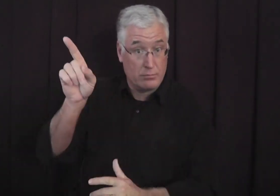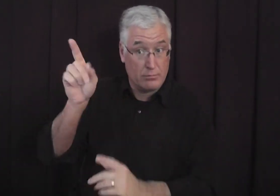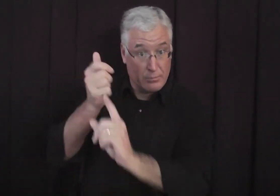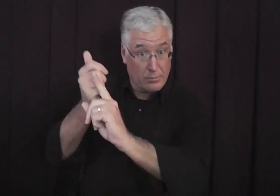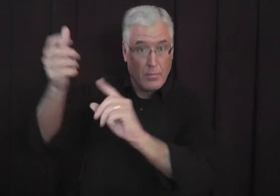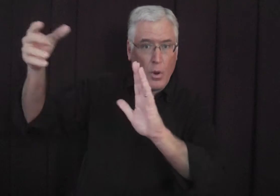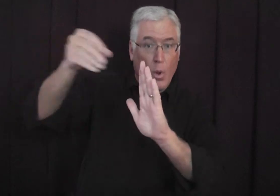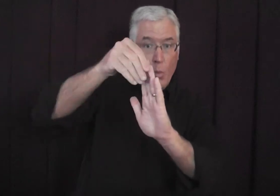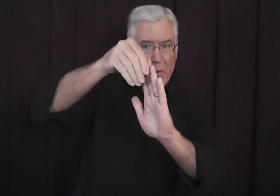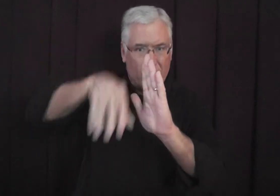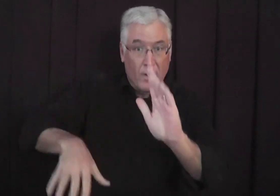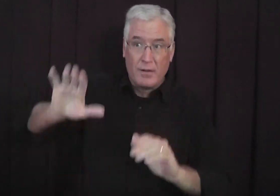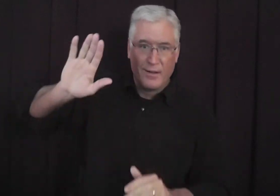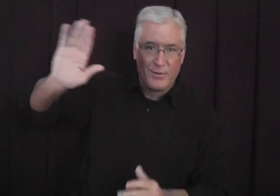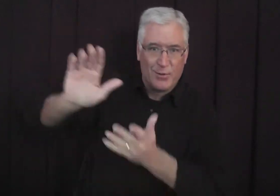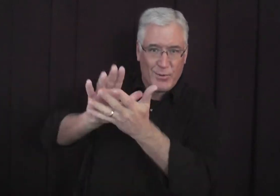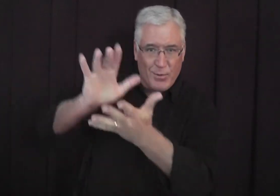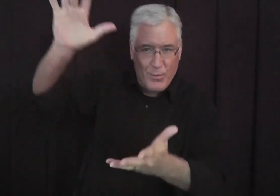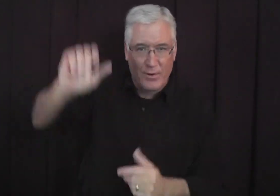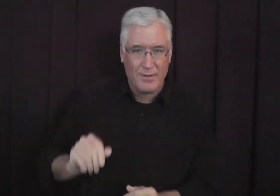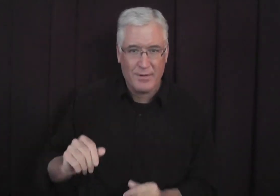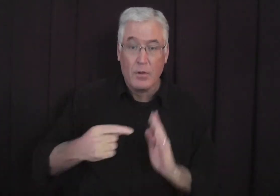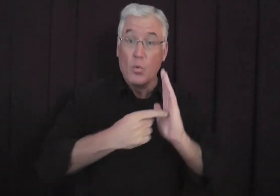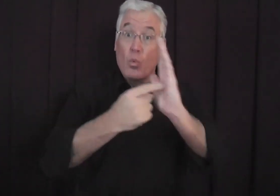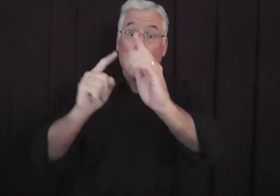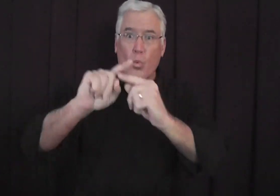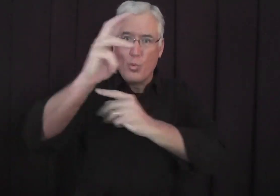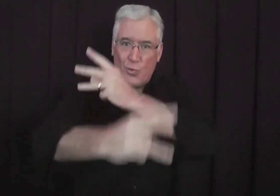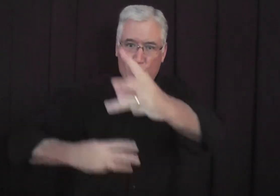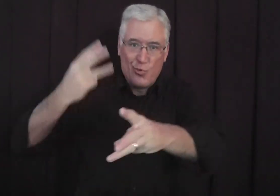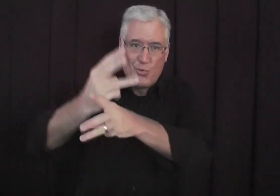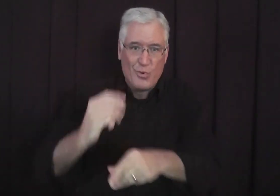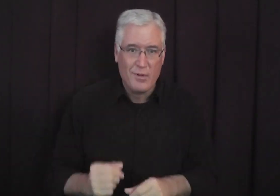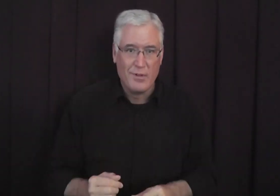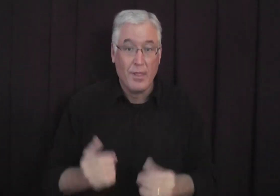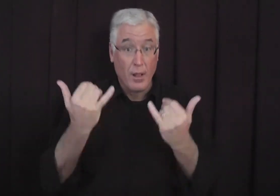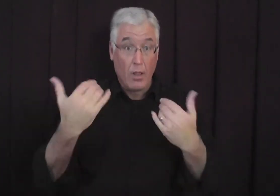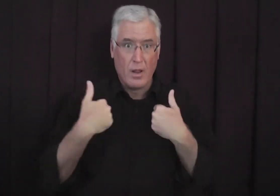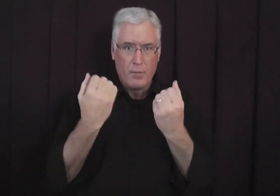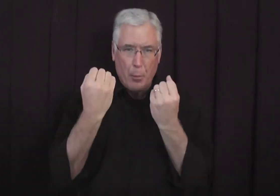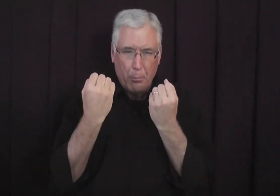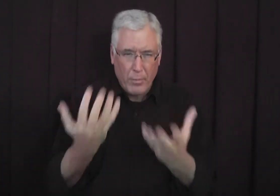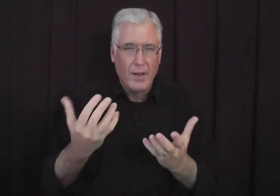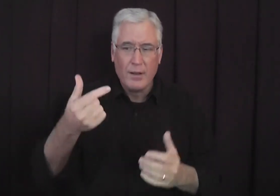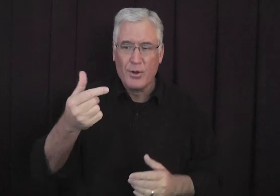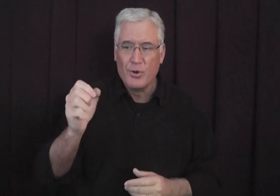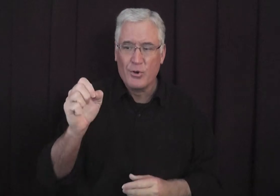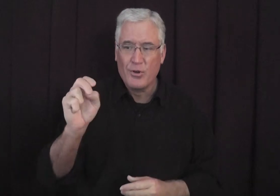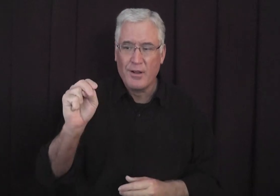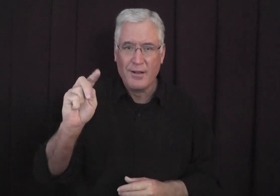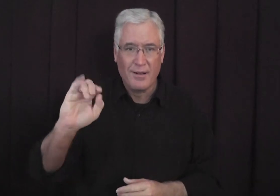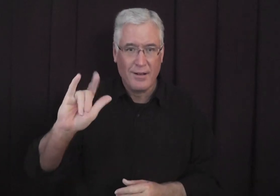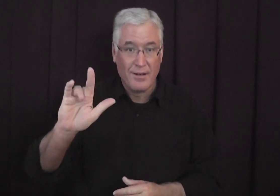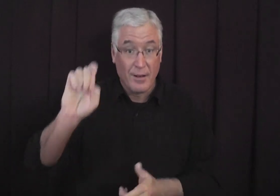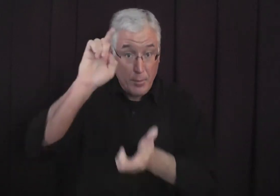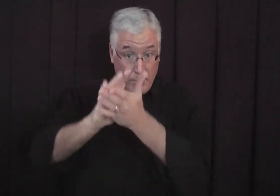they believed that Jesus was reflecting his glory, and that's shown all around the world, and now there are many